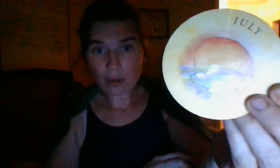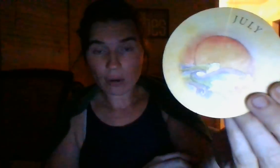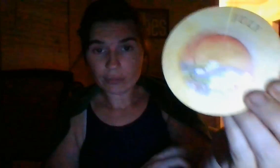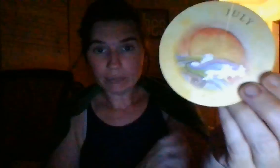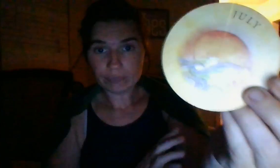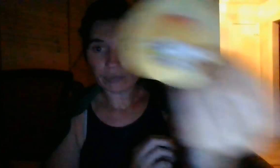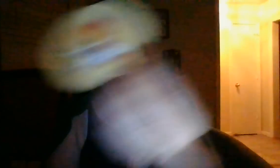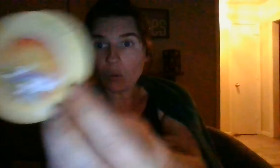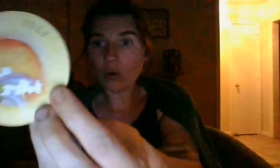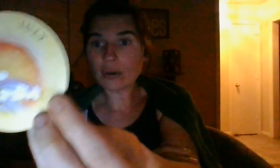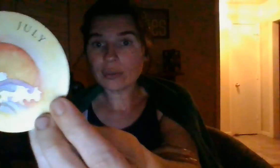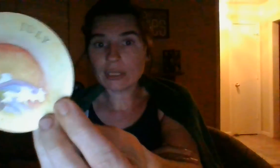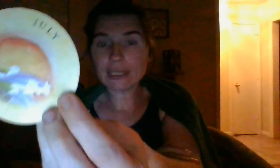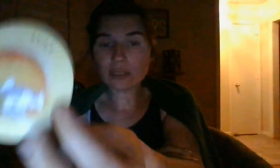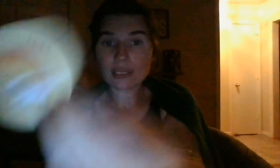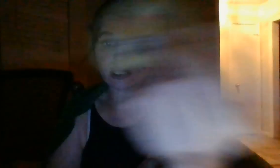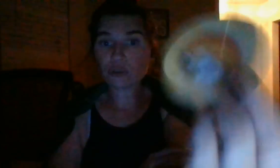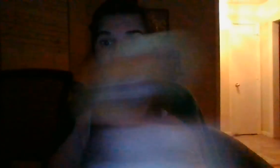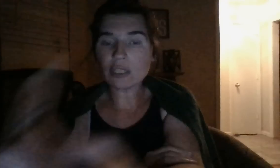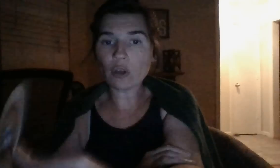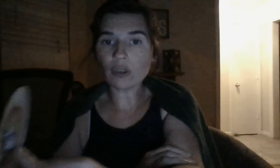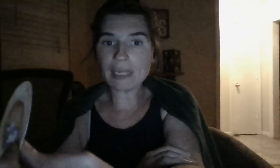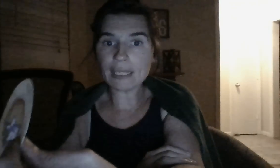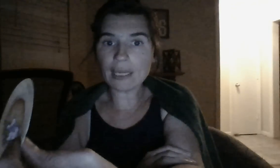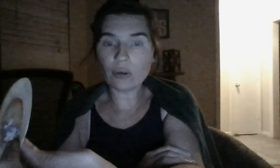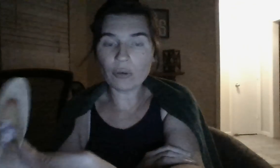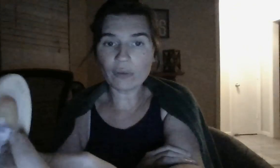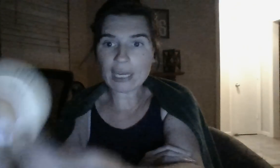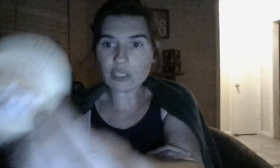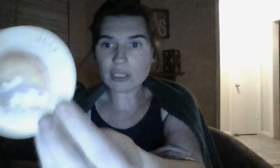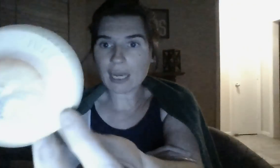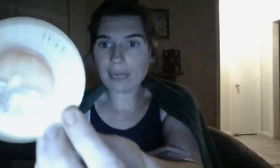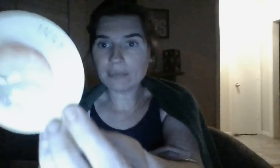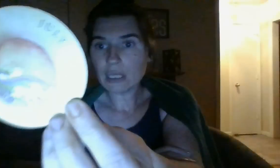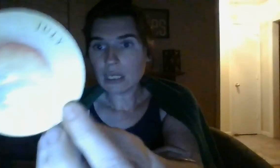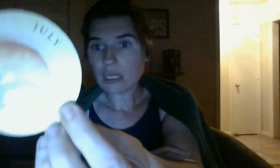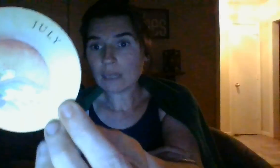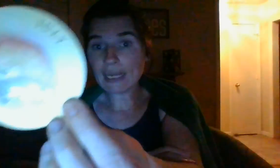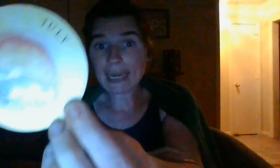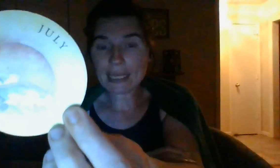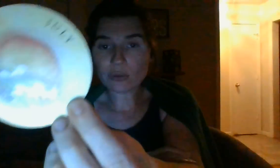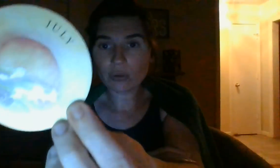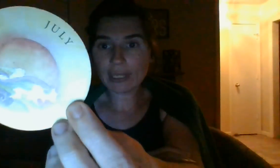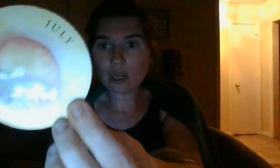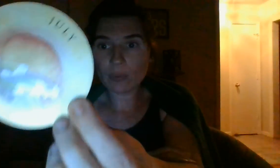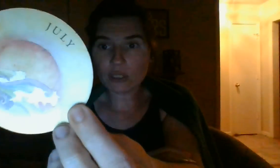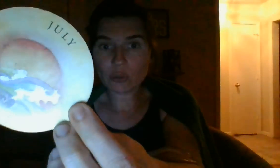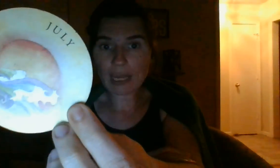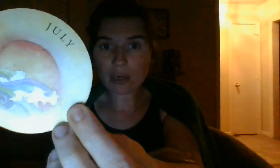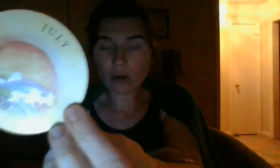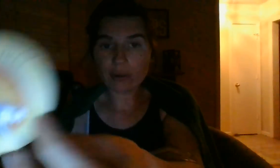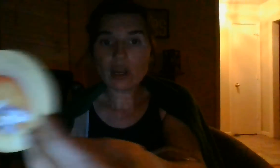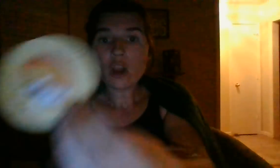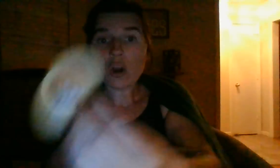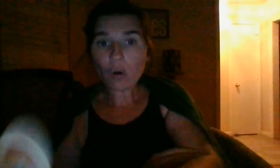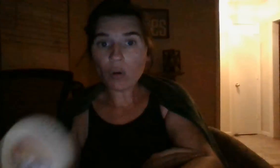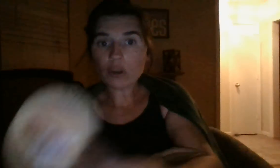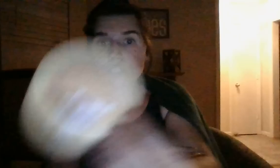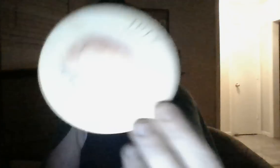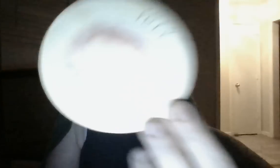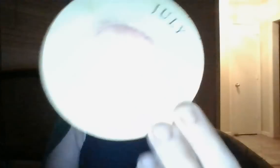card. Or, the sister, she stole the PTO or vacation time. Could be a Cancer or a Leo with the July card. Or, she could have